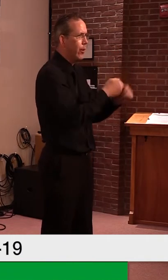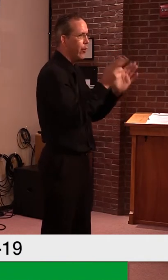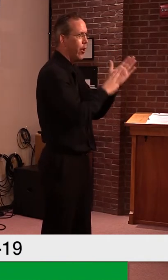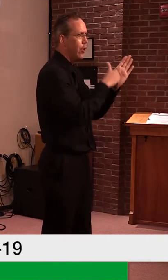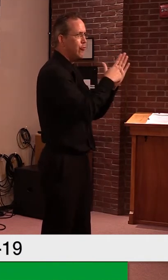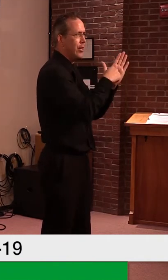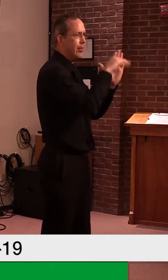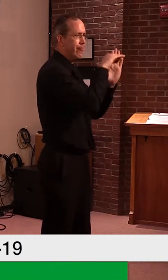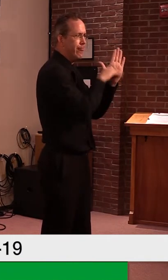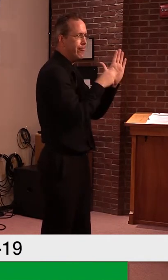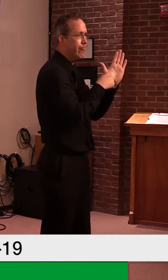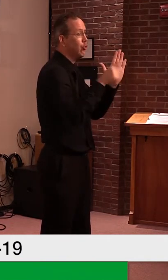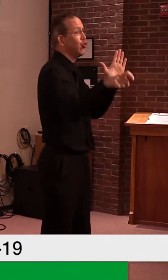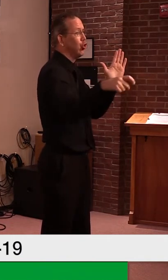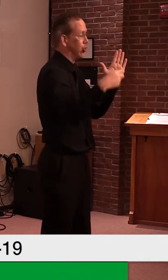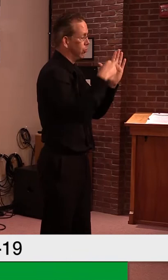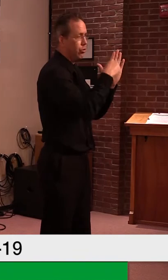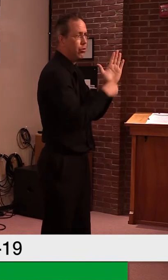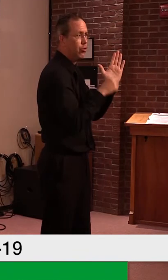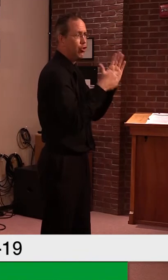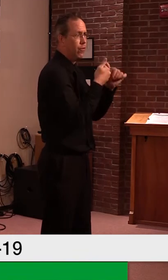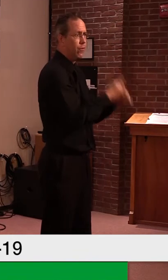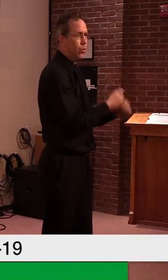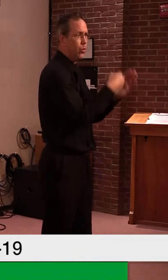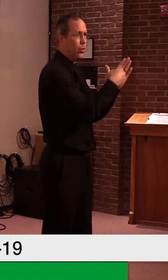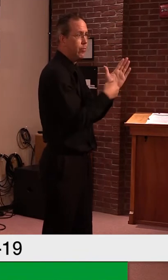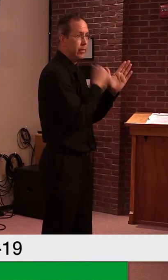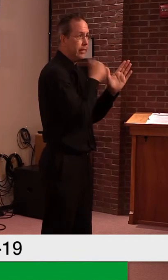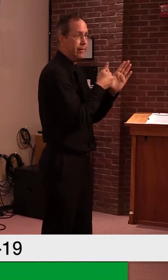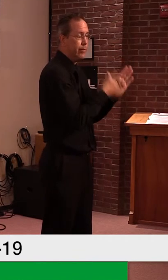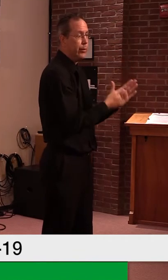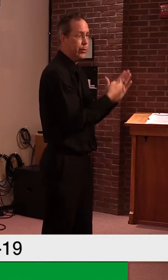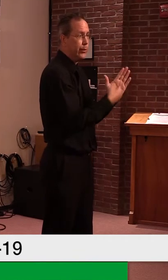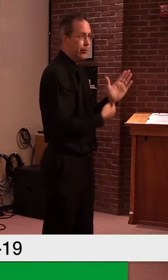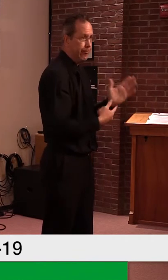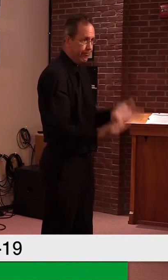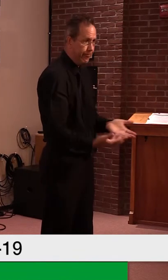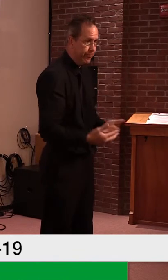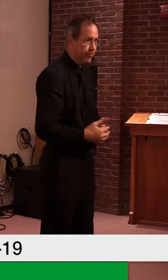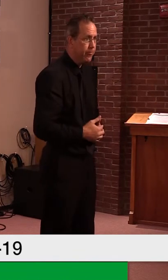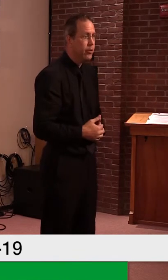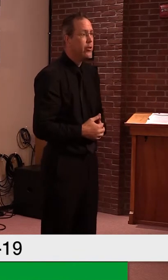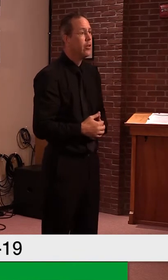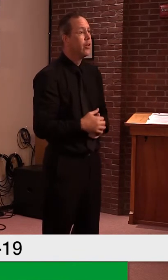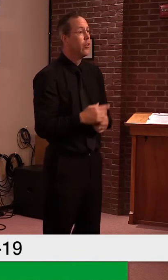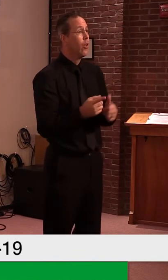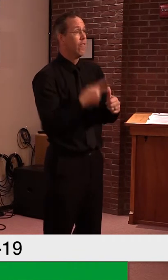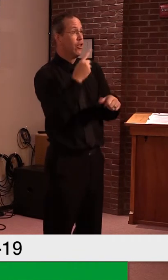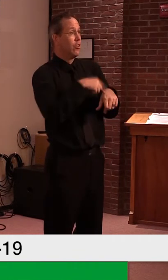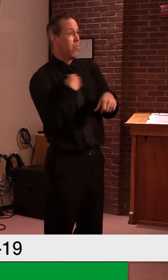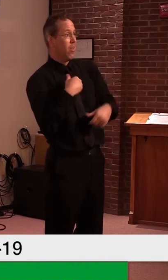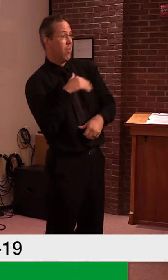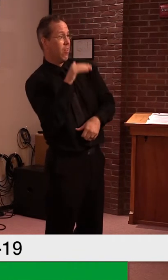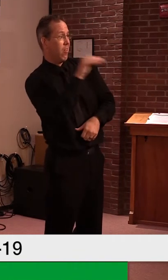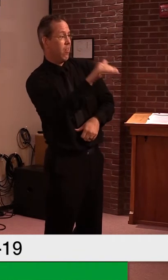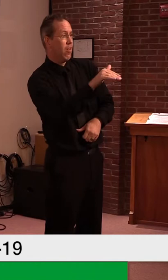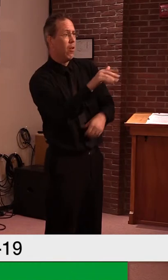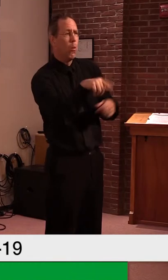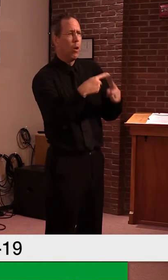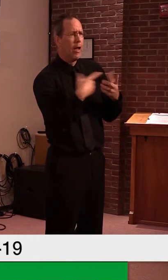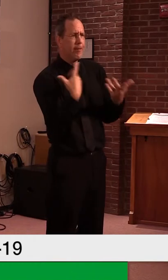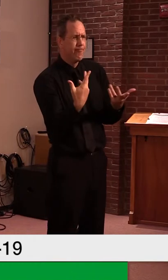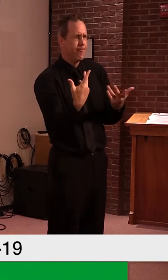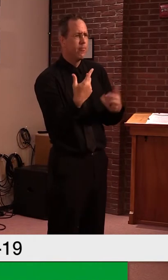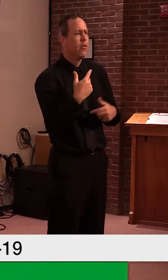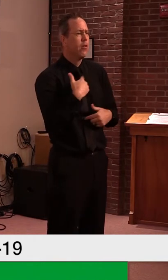protocols, I don't have a date on that. Um, we'll get to Commissioner Baker to get back to you on that in terms of slow, but